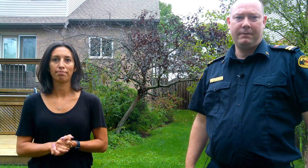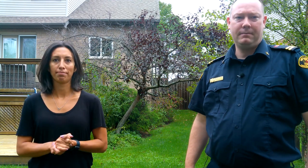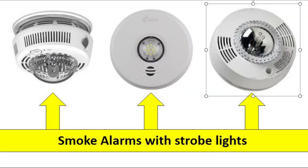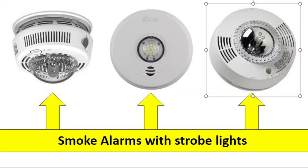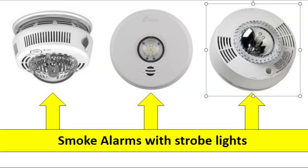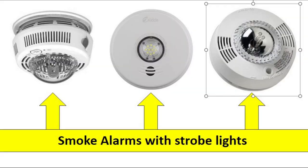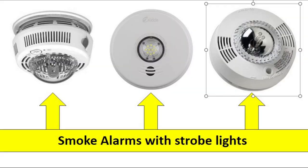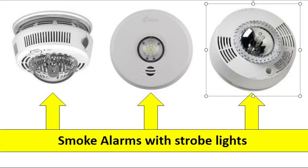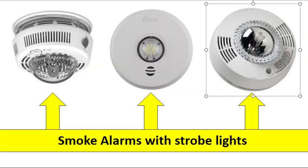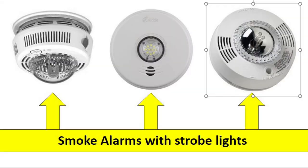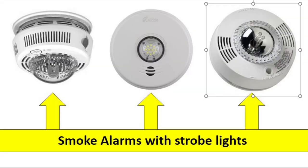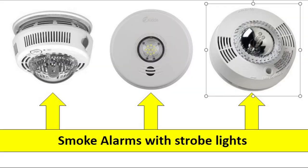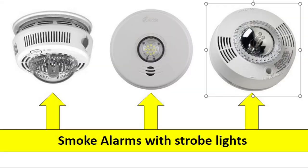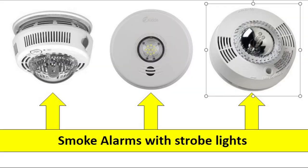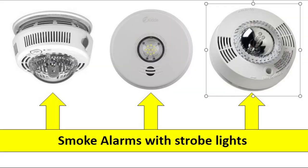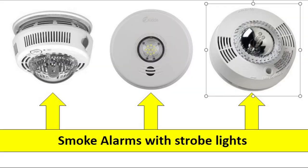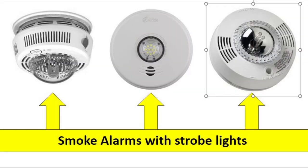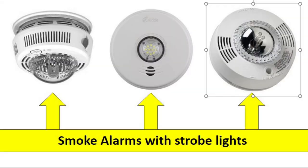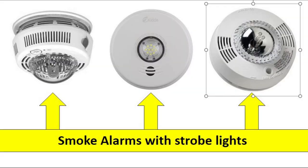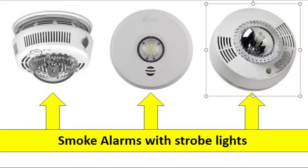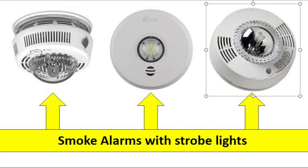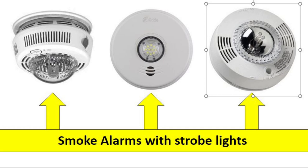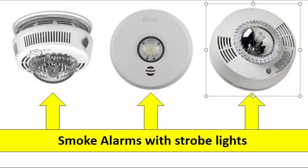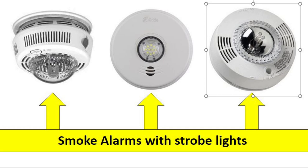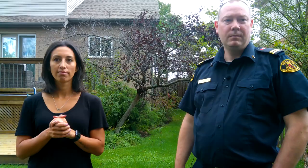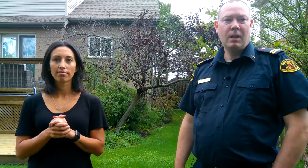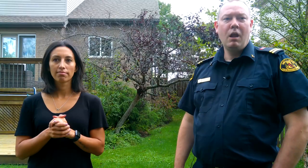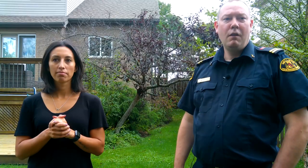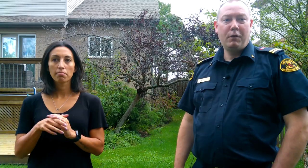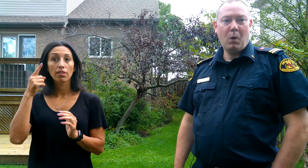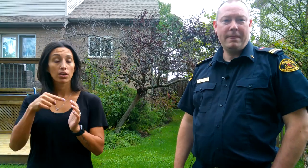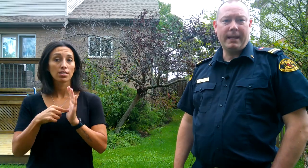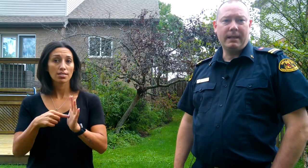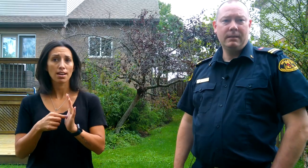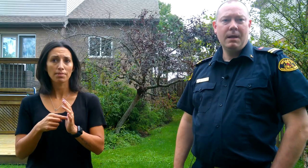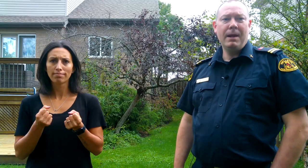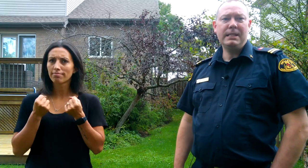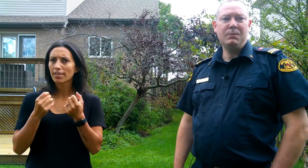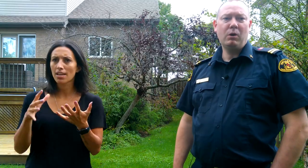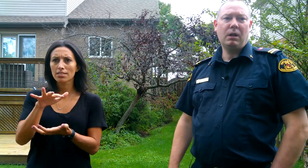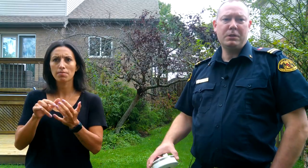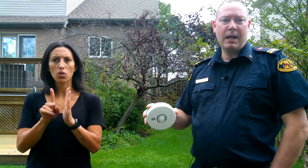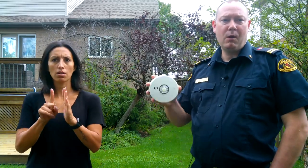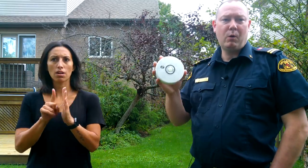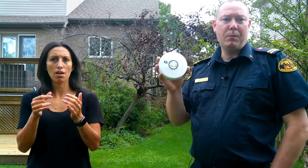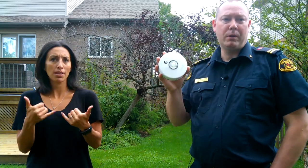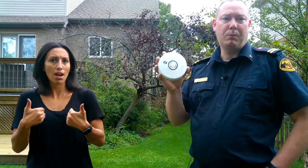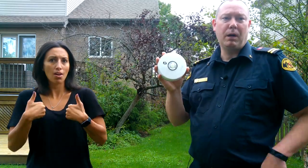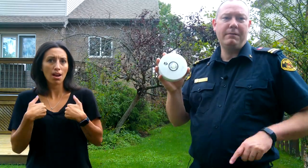for one thing many smoke alarms are now equipped with a bright